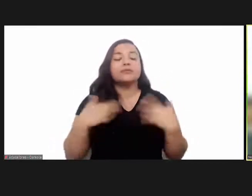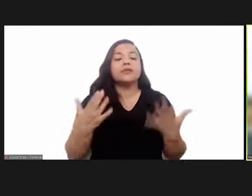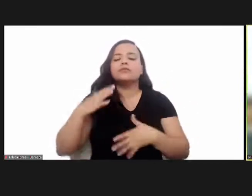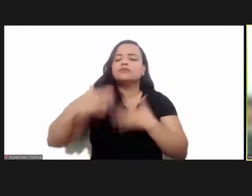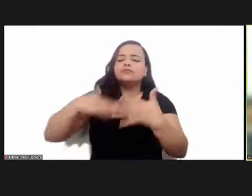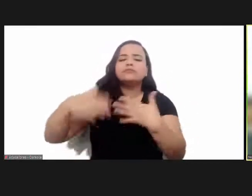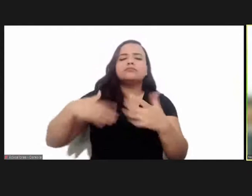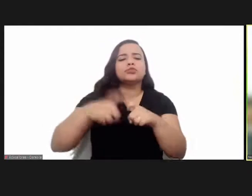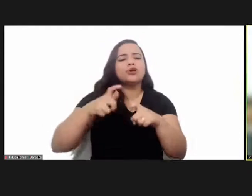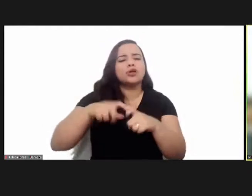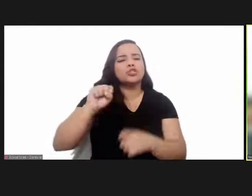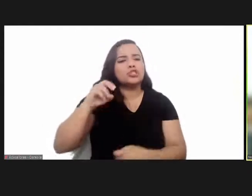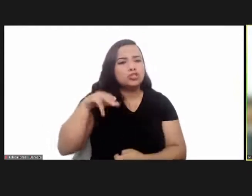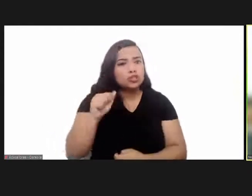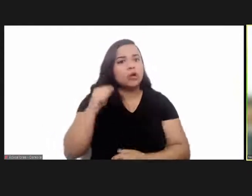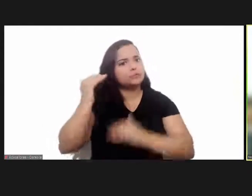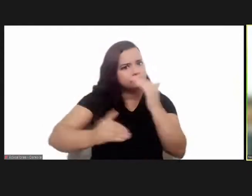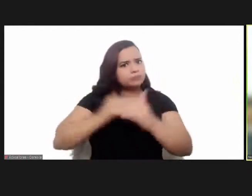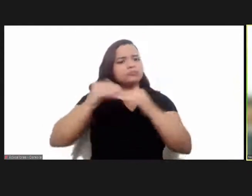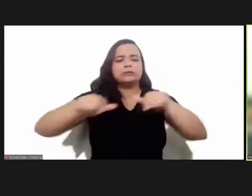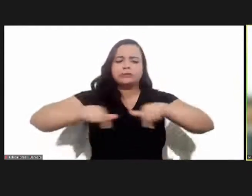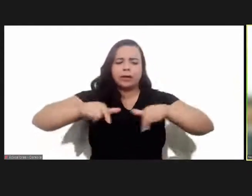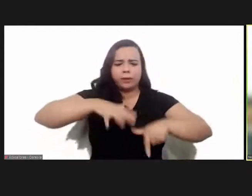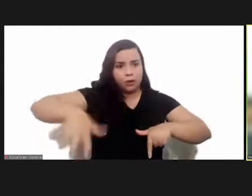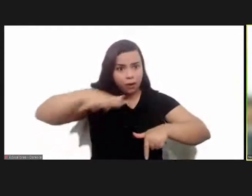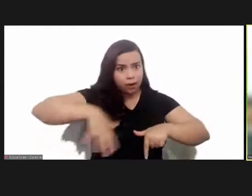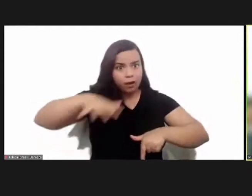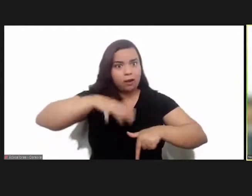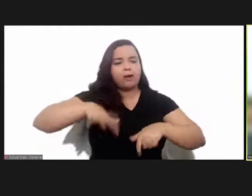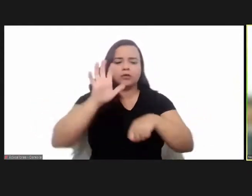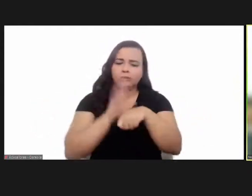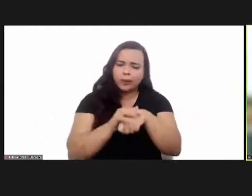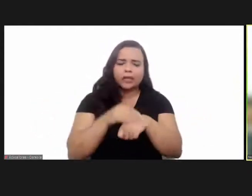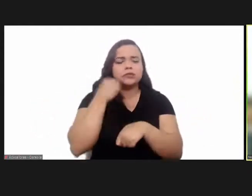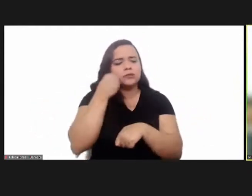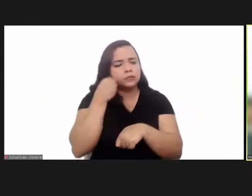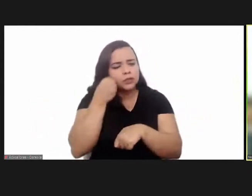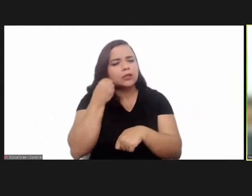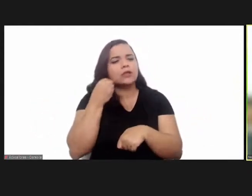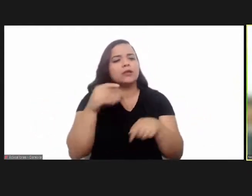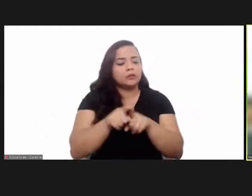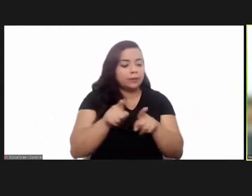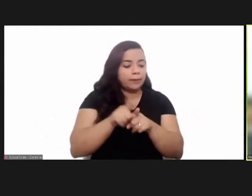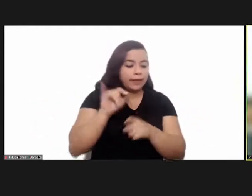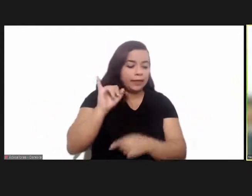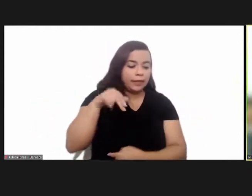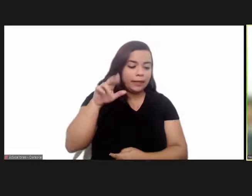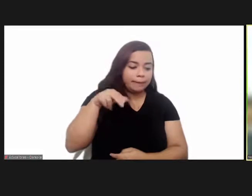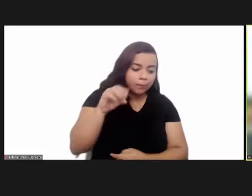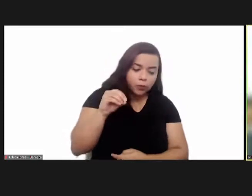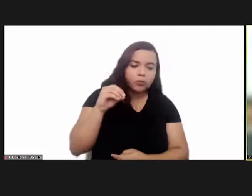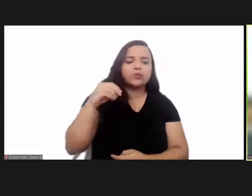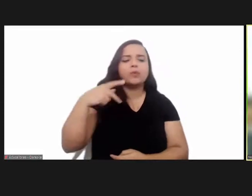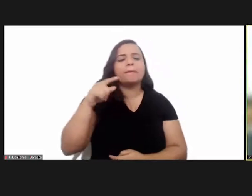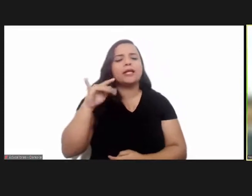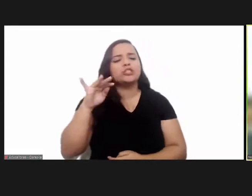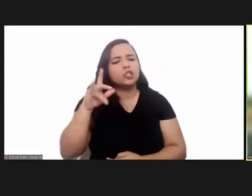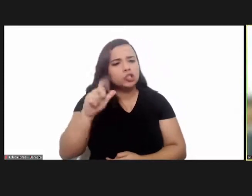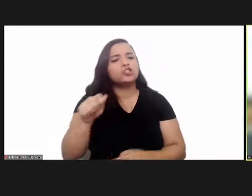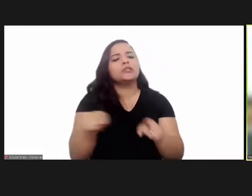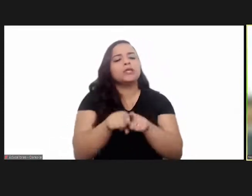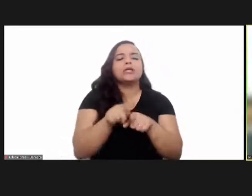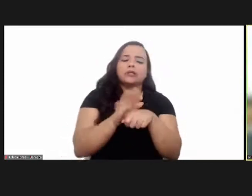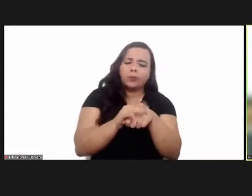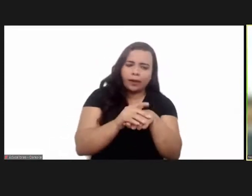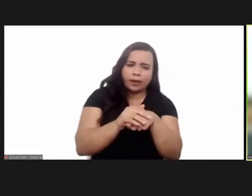Sonia, she evolved with her research work in the field of experimental pathology and immunopathology of Chagas disease in